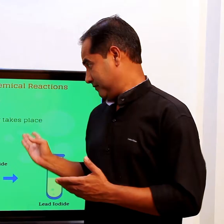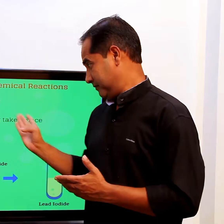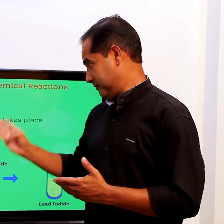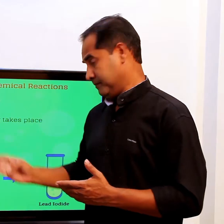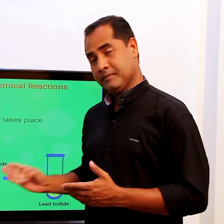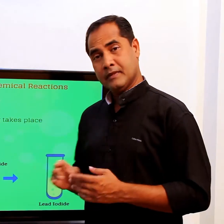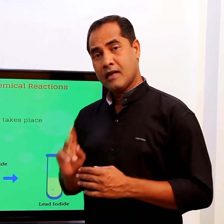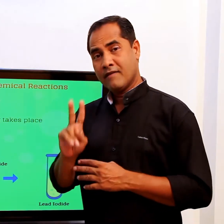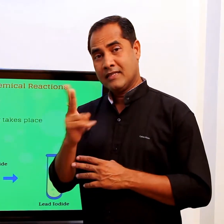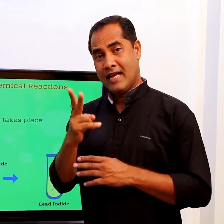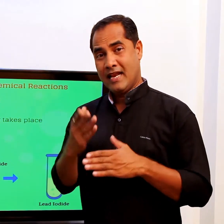Now see activity two.